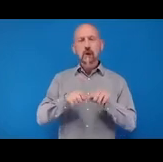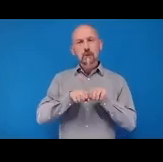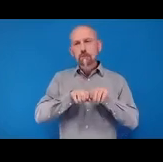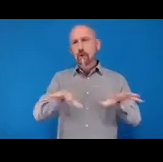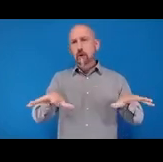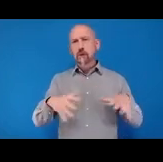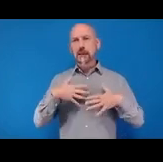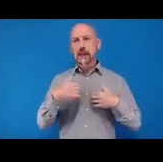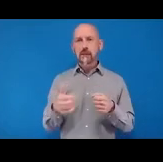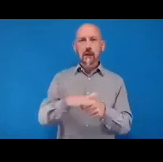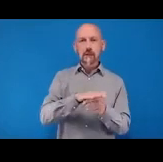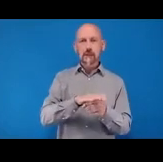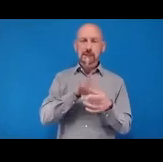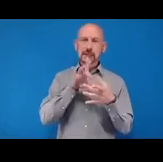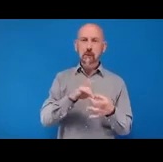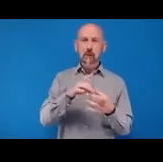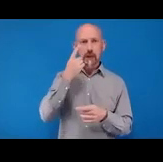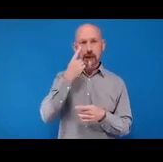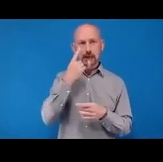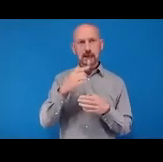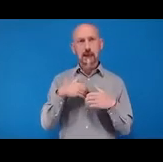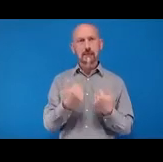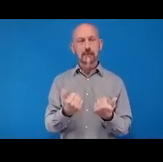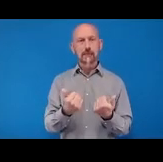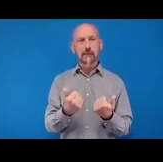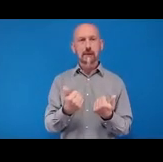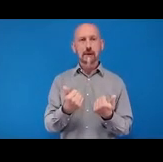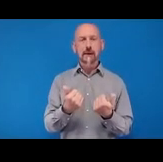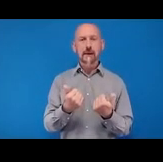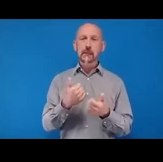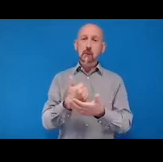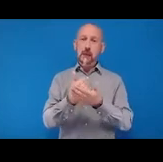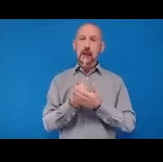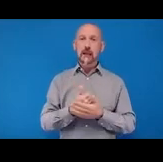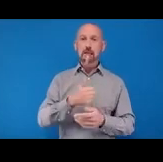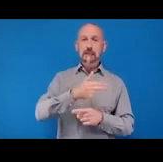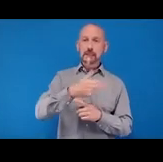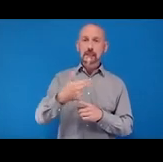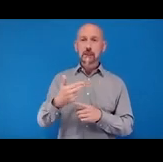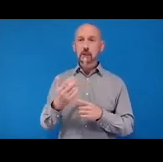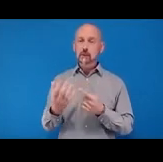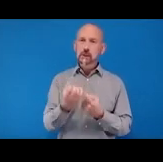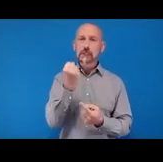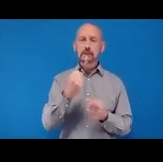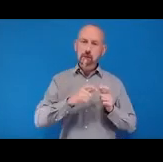which will also help Indonesia in achieving the Sustainable Development Goals No. 3.